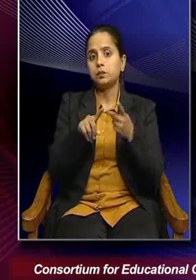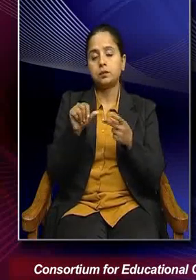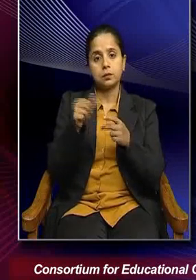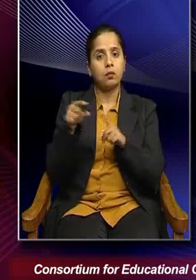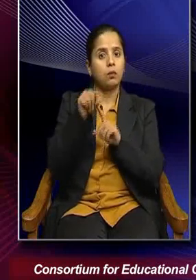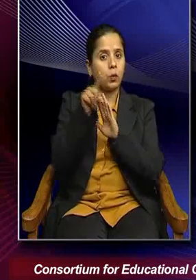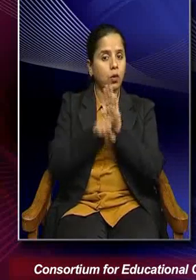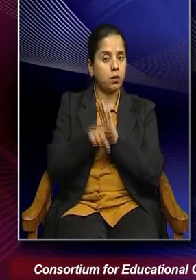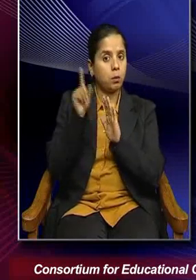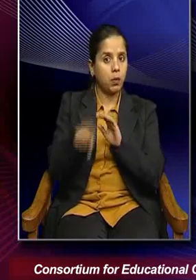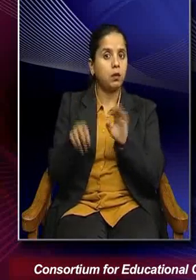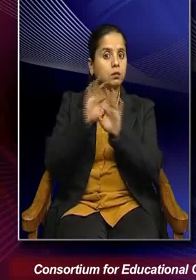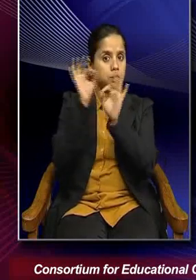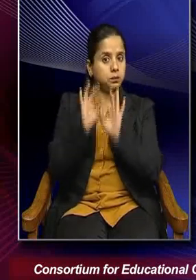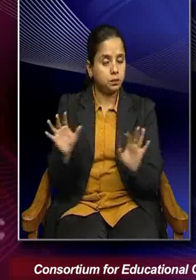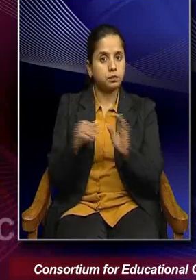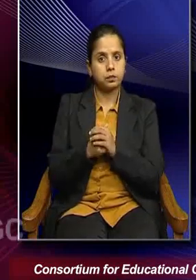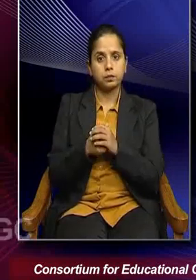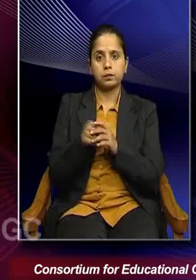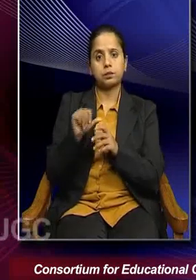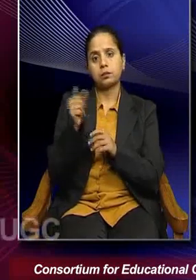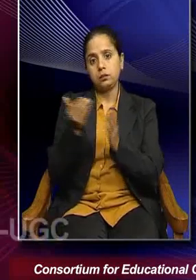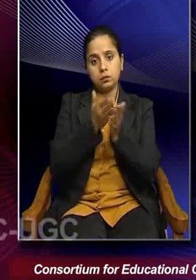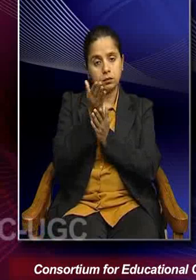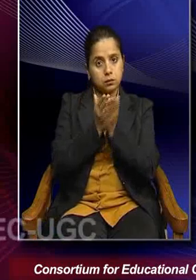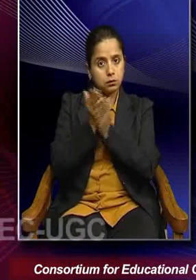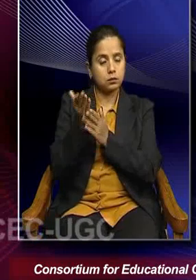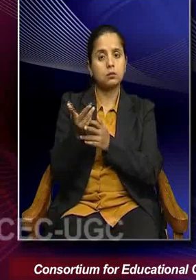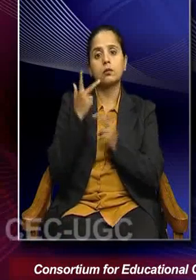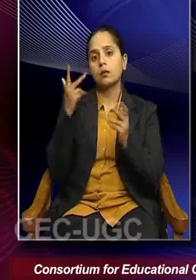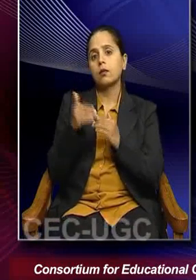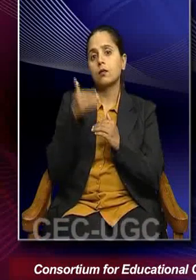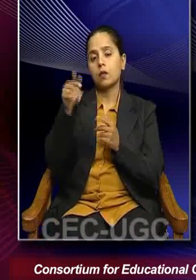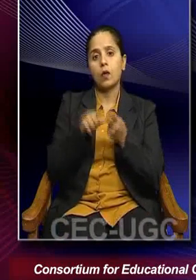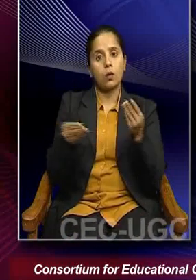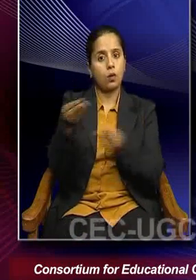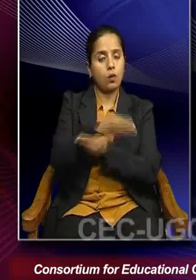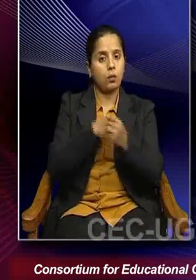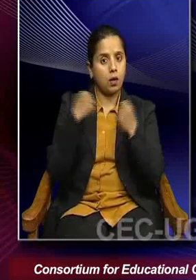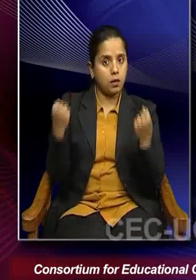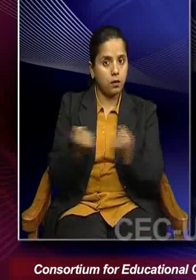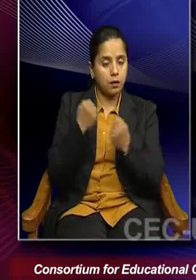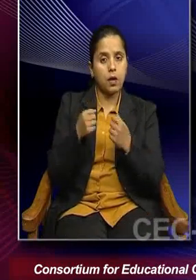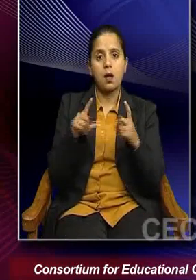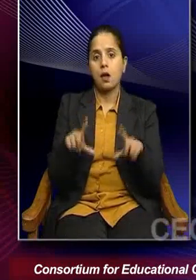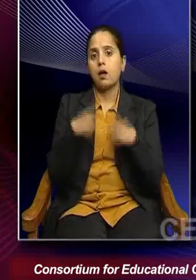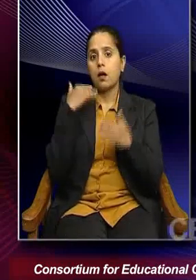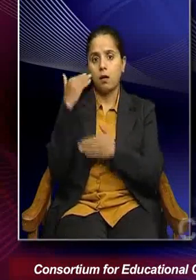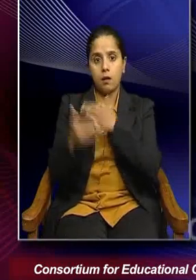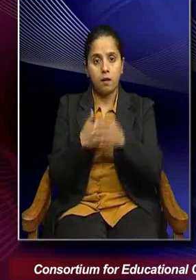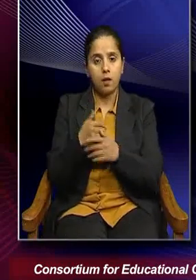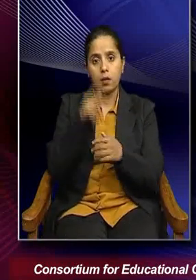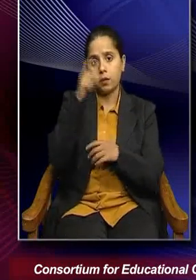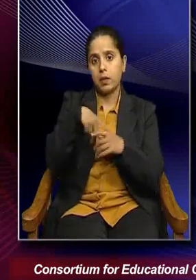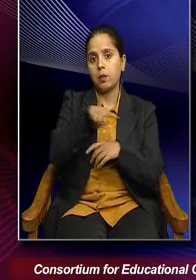policies in place wherein alternative ways of economic activity, lifestyle and people's